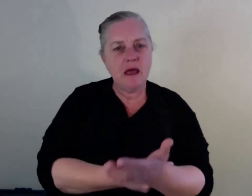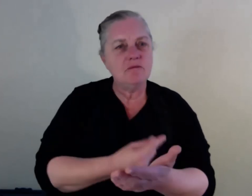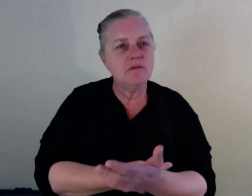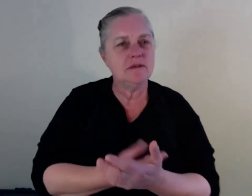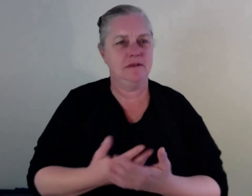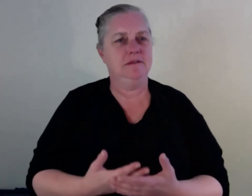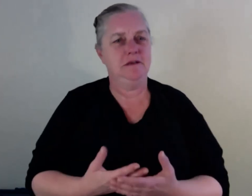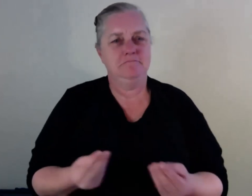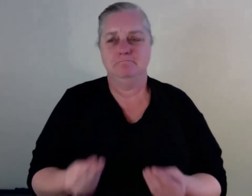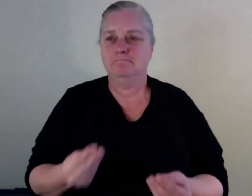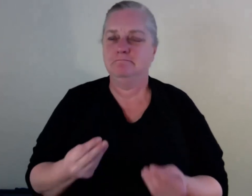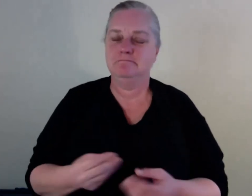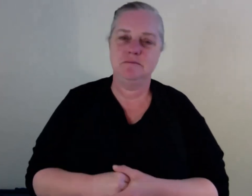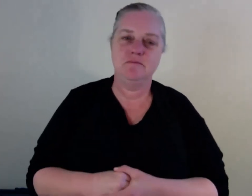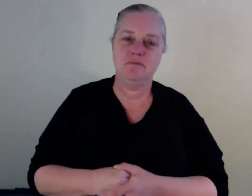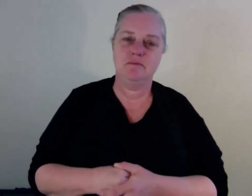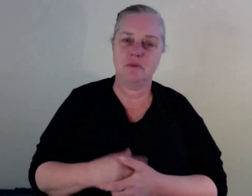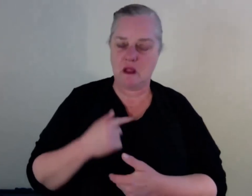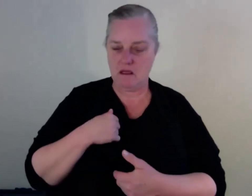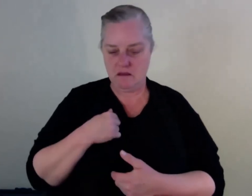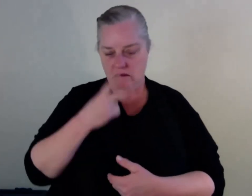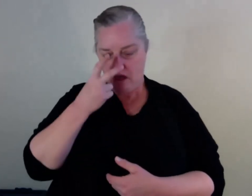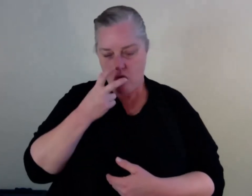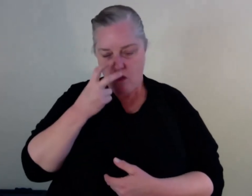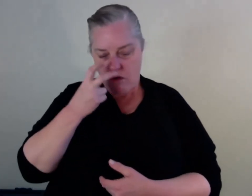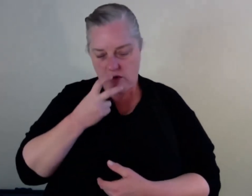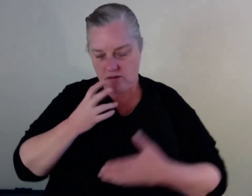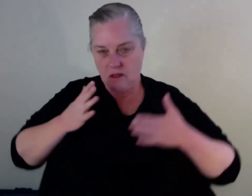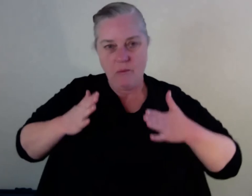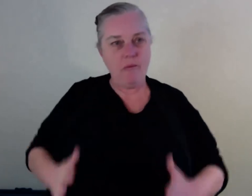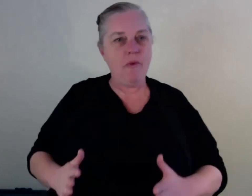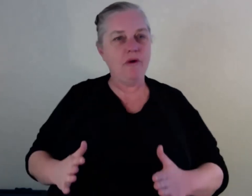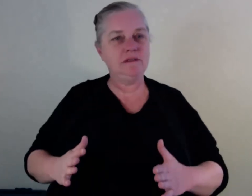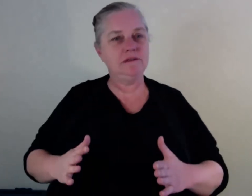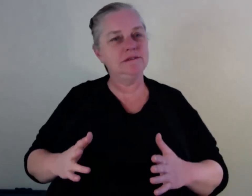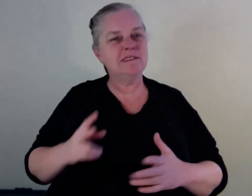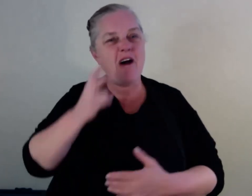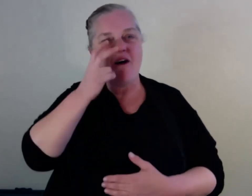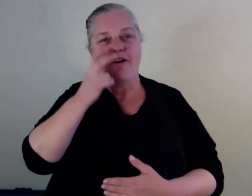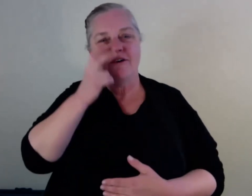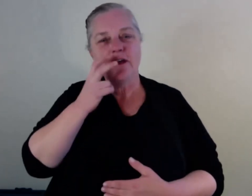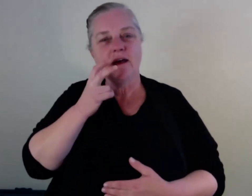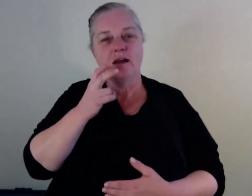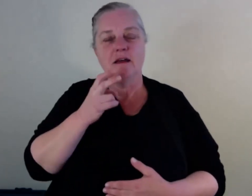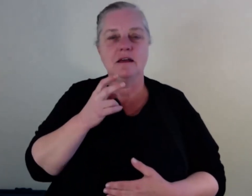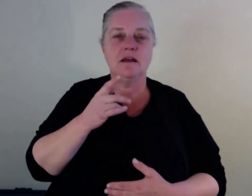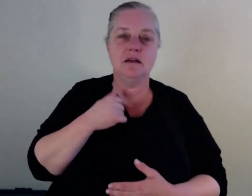my body's wearing down a bit. So there's going to be times where pain management, like I've had some major operations, hip replacements and